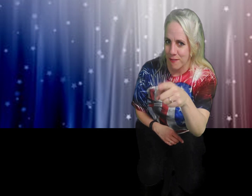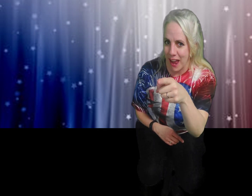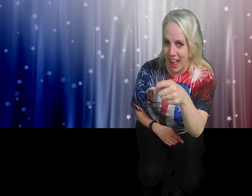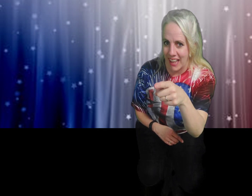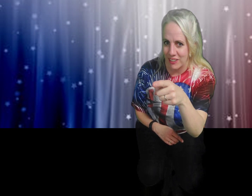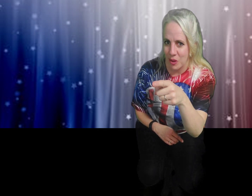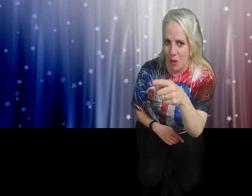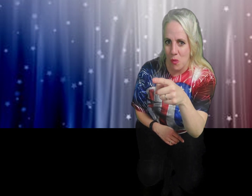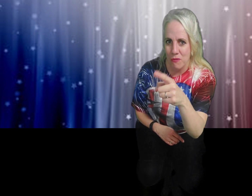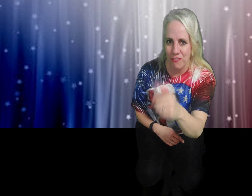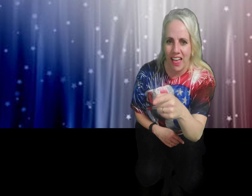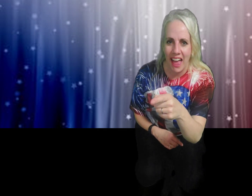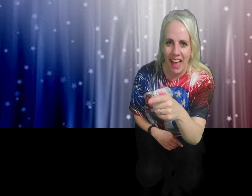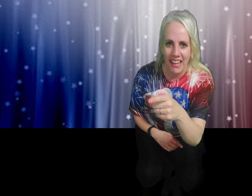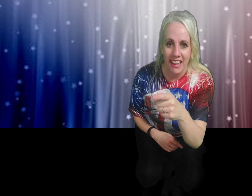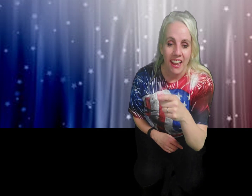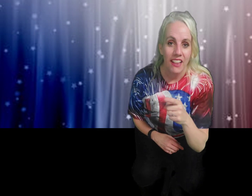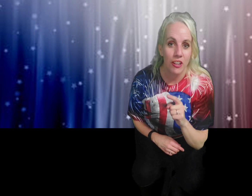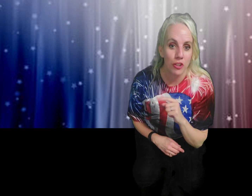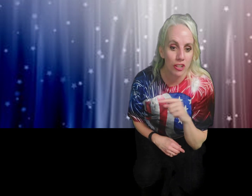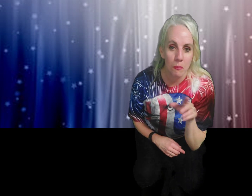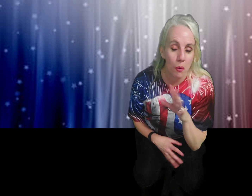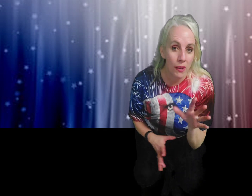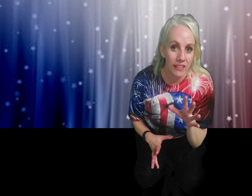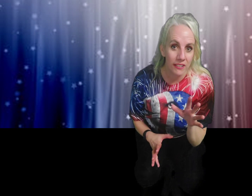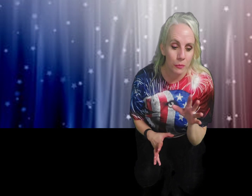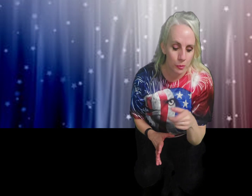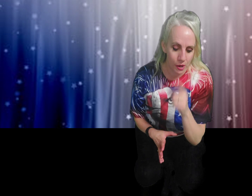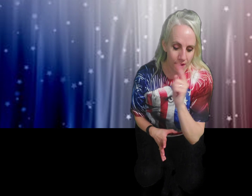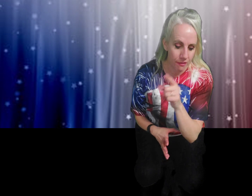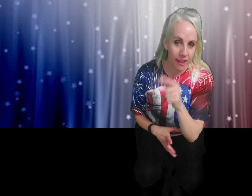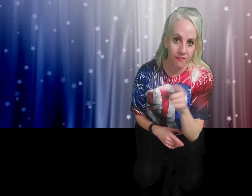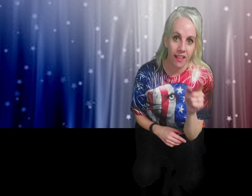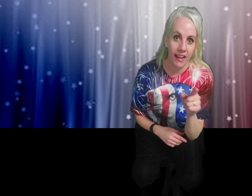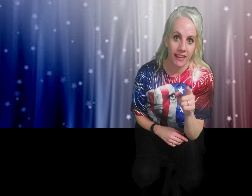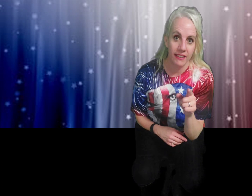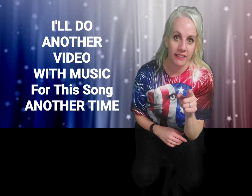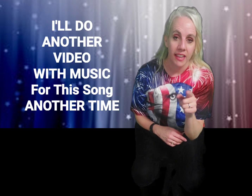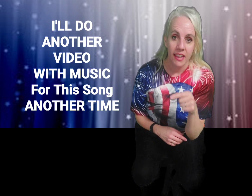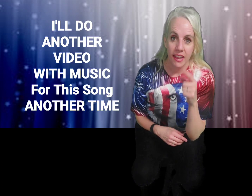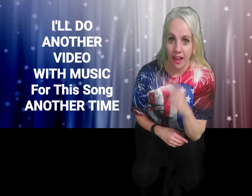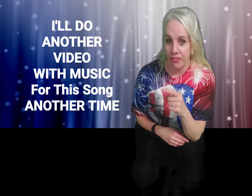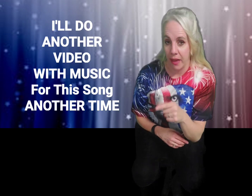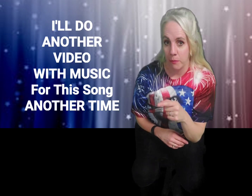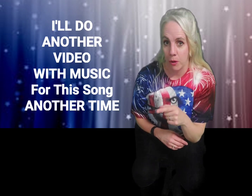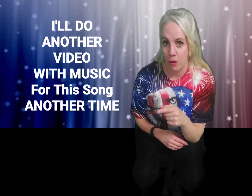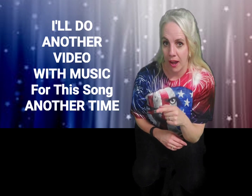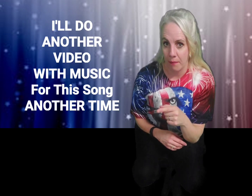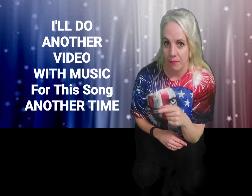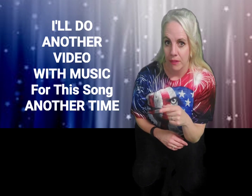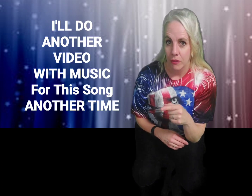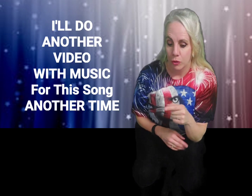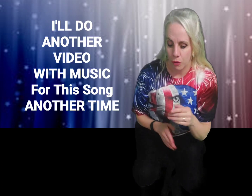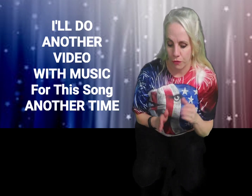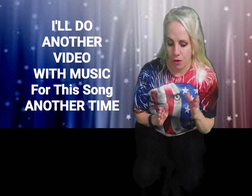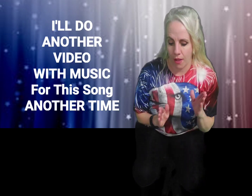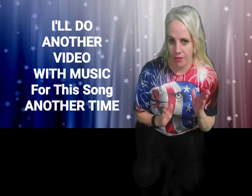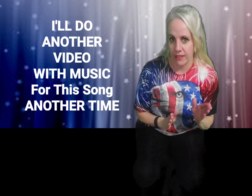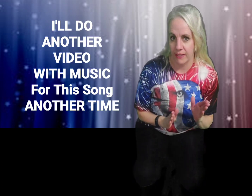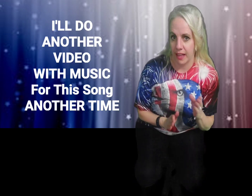grand old flag. And then you're going to point wherever that flag is at that program. So, if you're on this